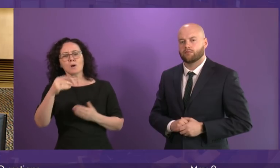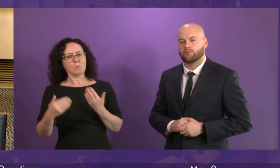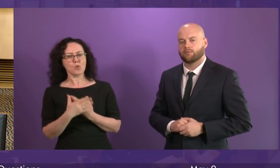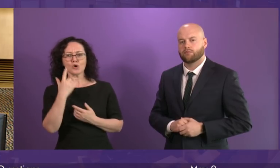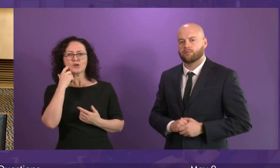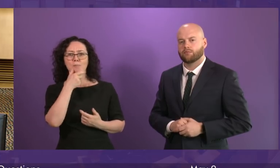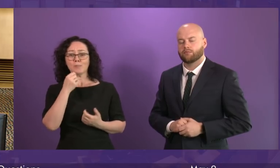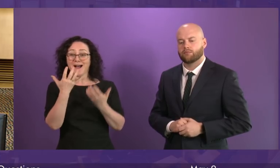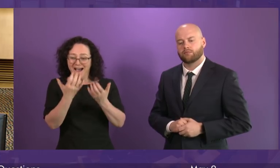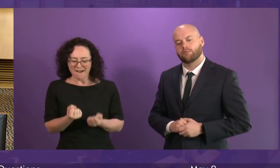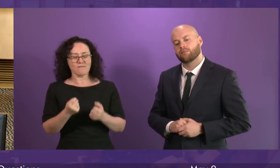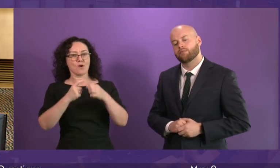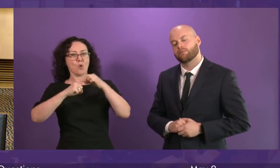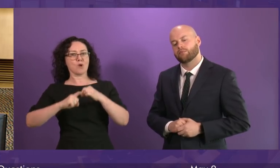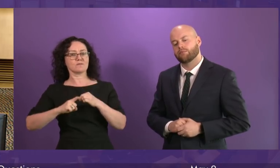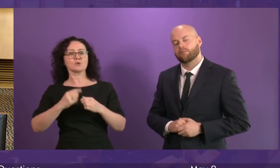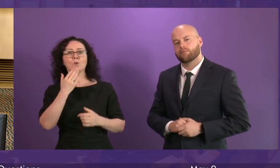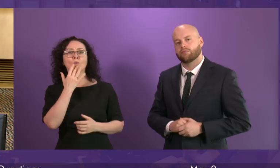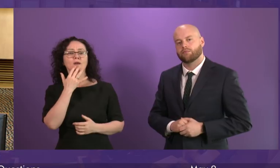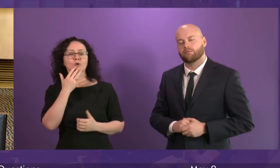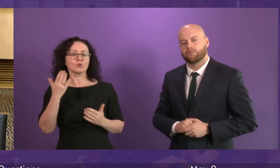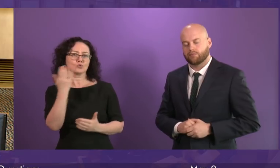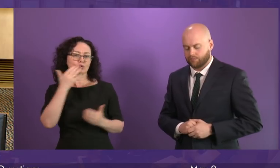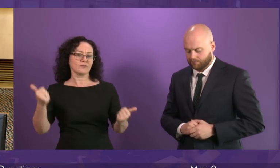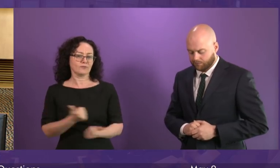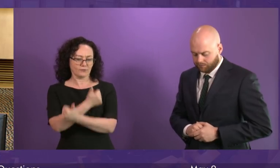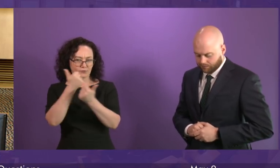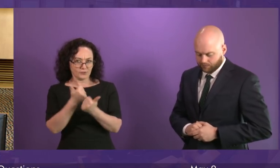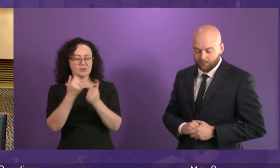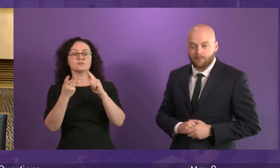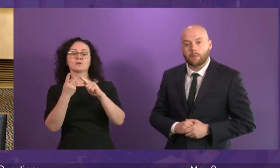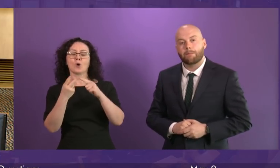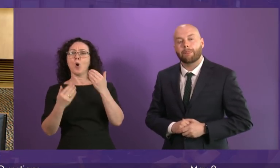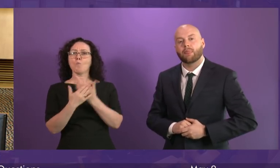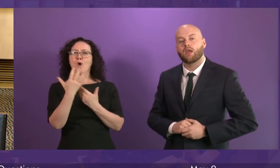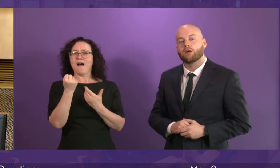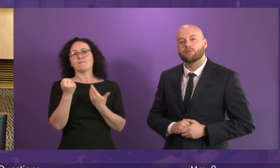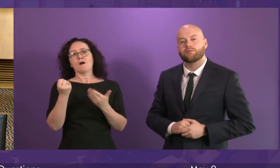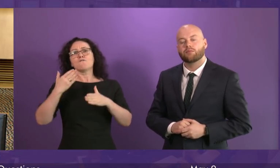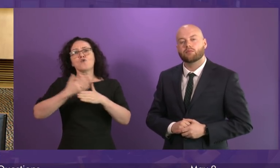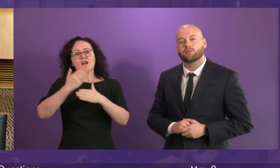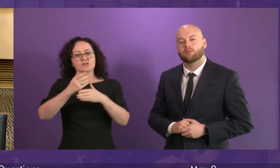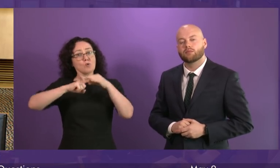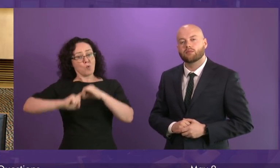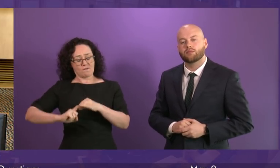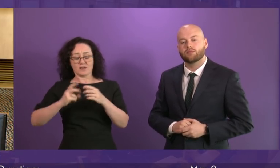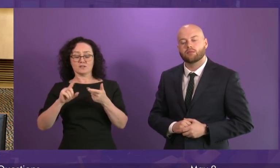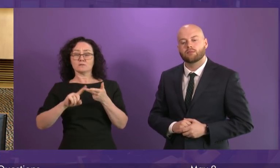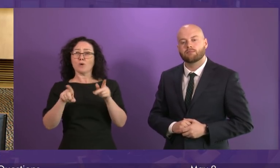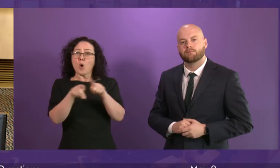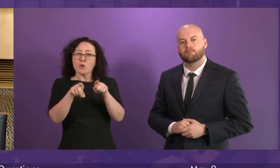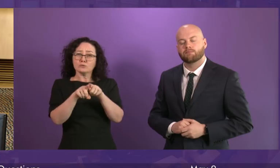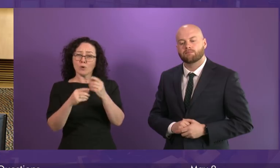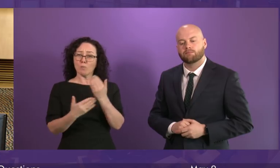school with qualifications. More of our young people are leaving school with vocational qualifications. And more of our young people than